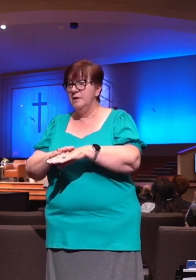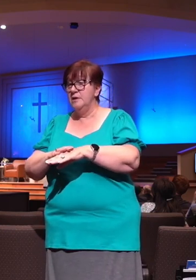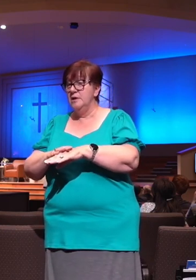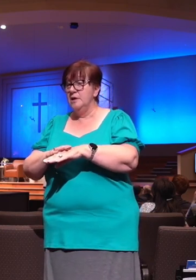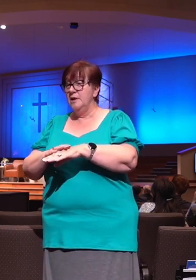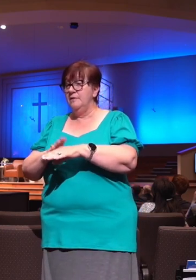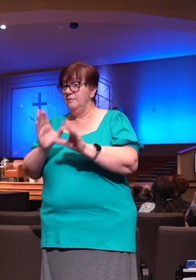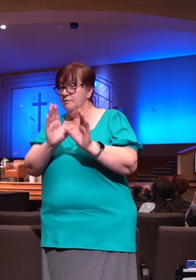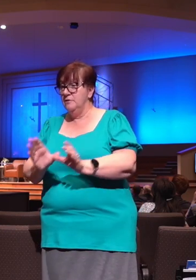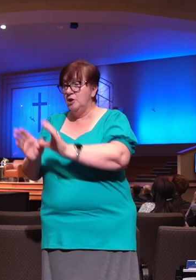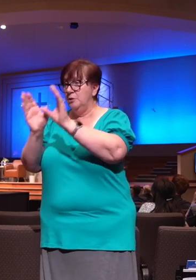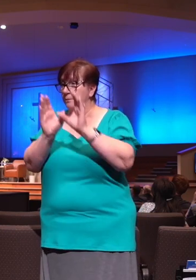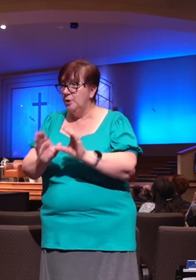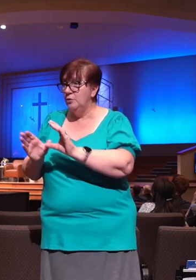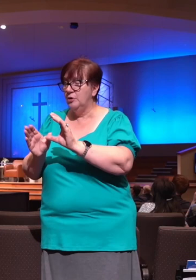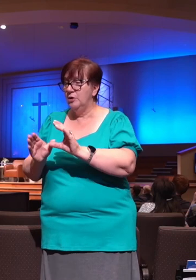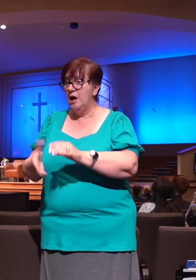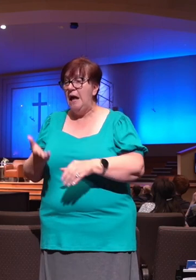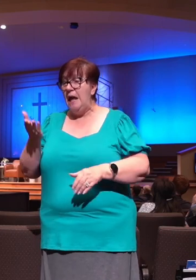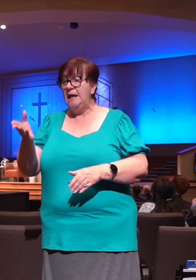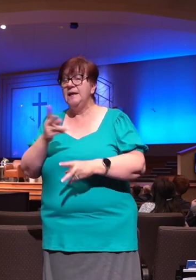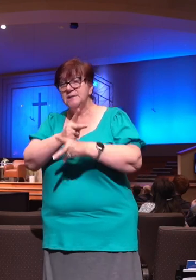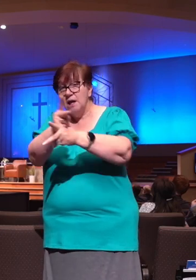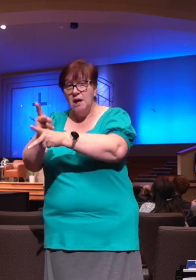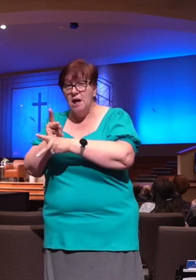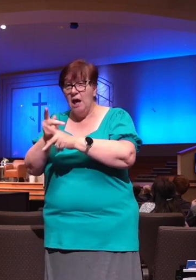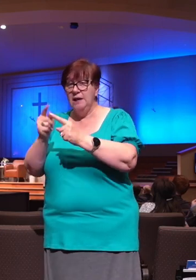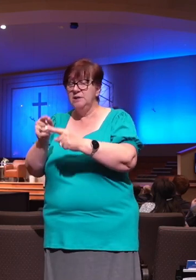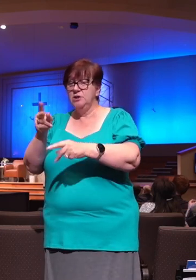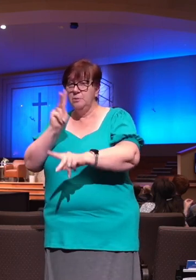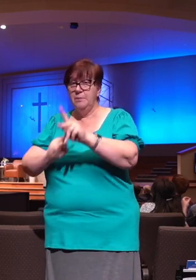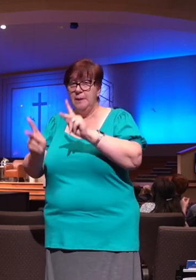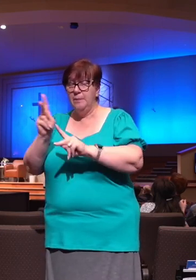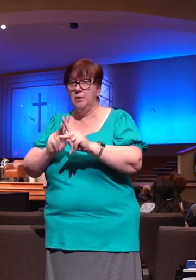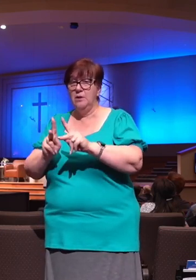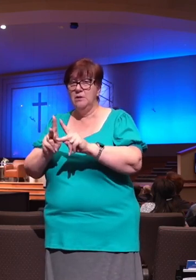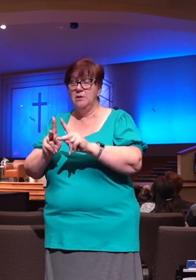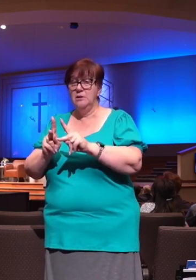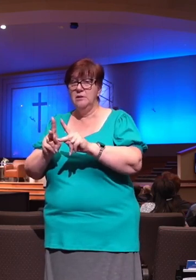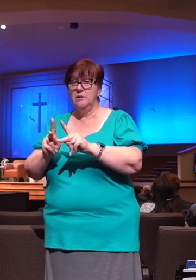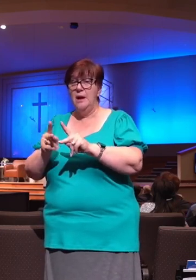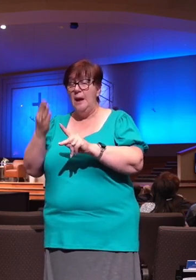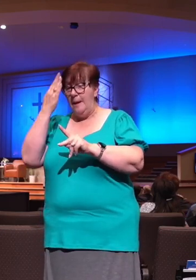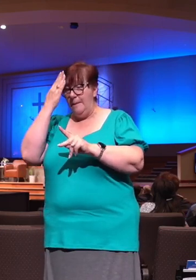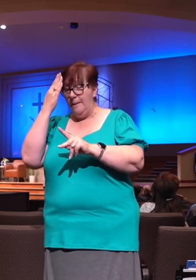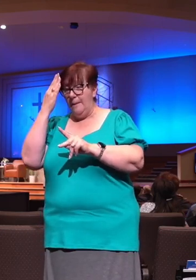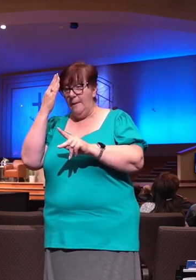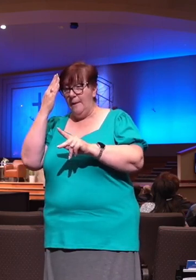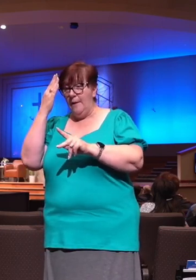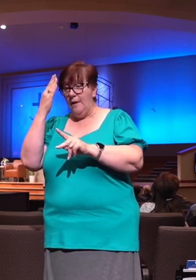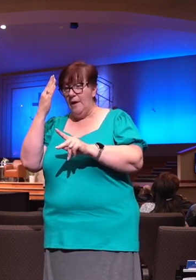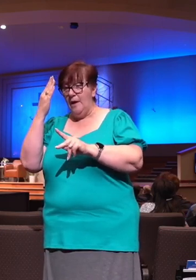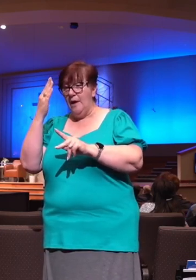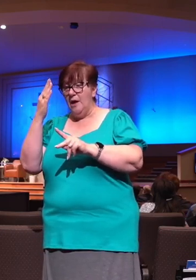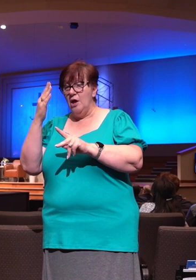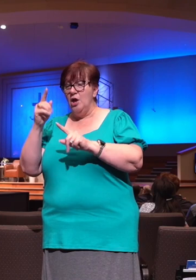just is kind to people, but what makes it so compelling is that he's kind to people that can't reciprocate his goodness. They have nothing to offer.